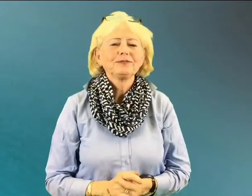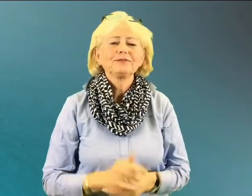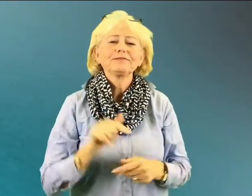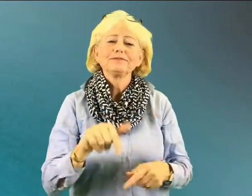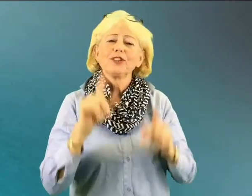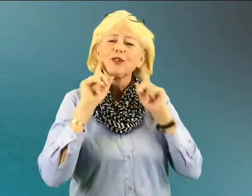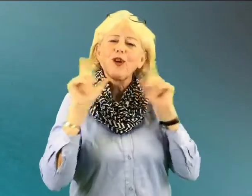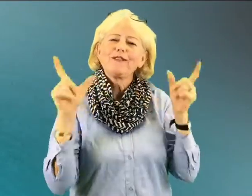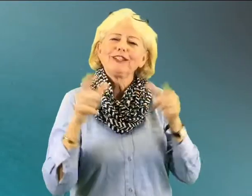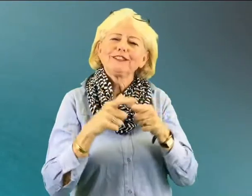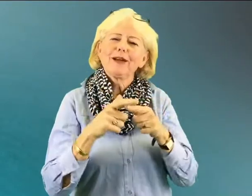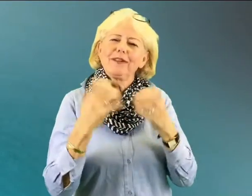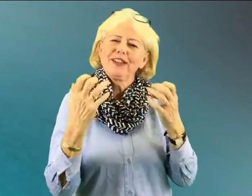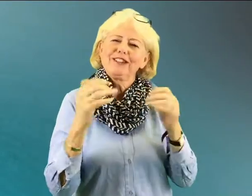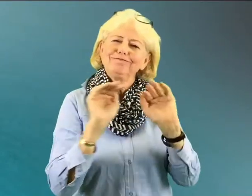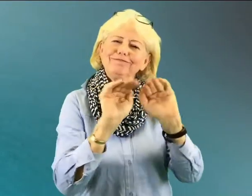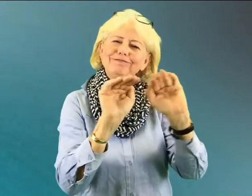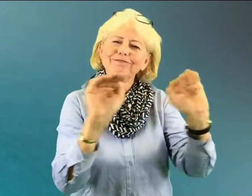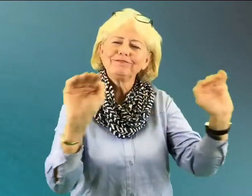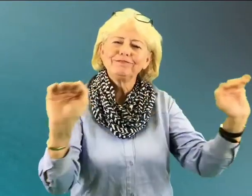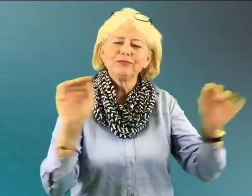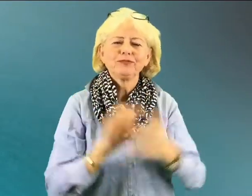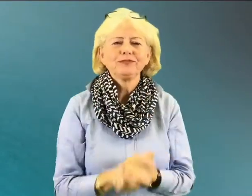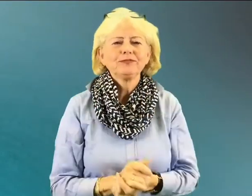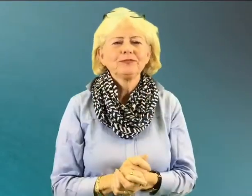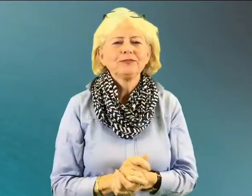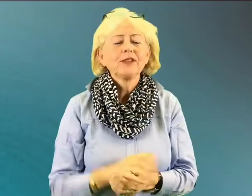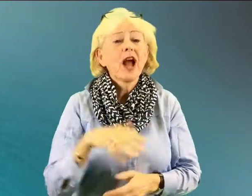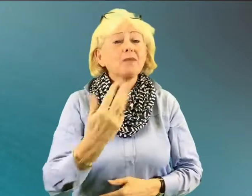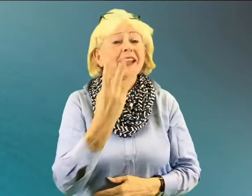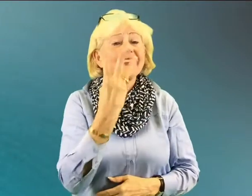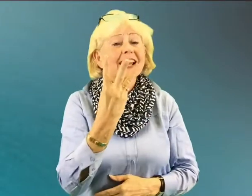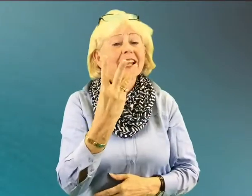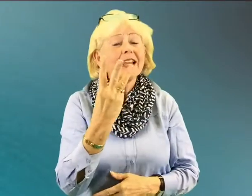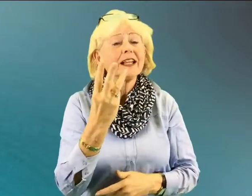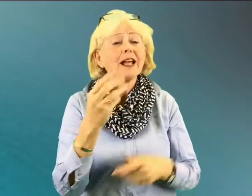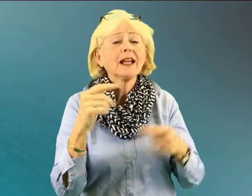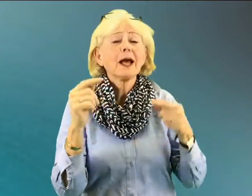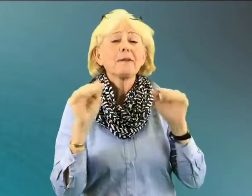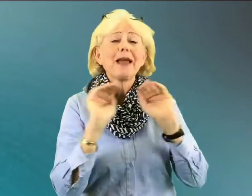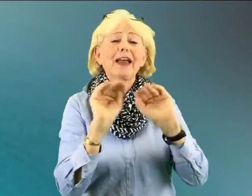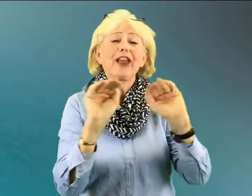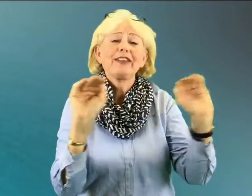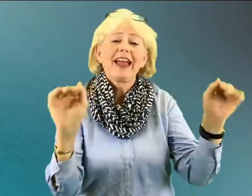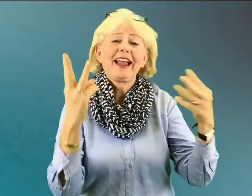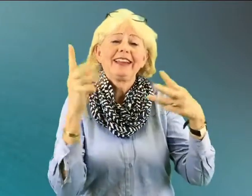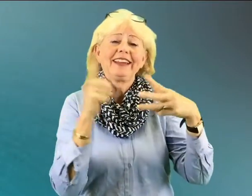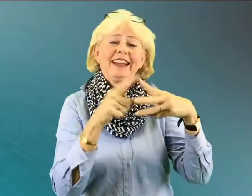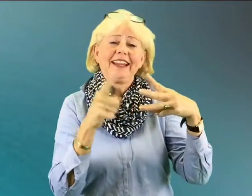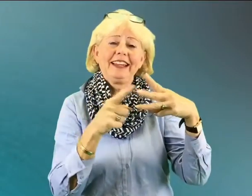I'm going go back to 1, 2, 3, 4, 3,